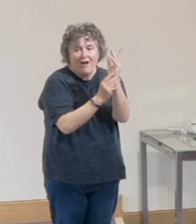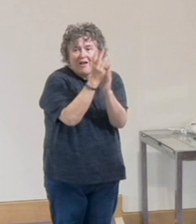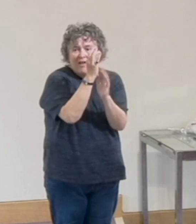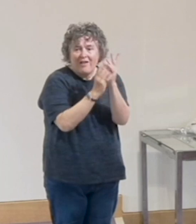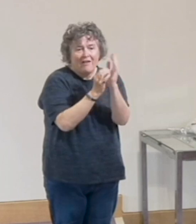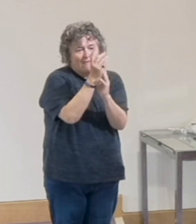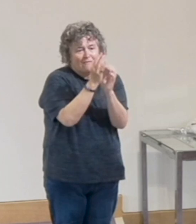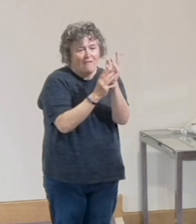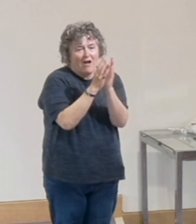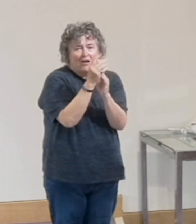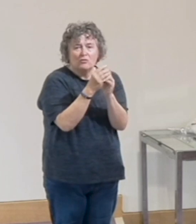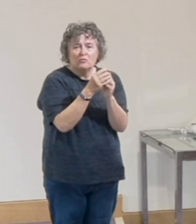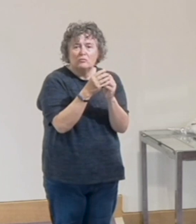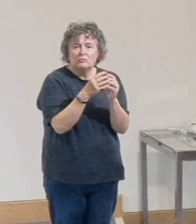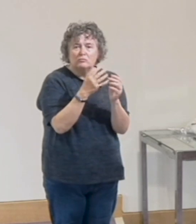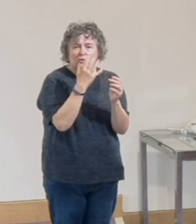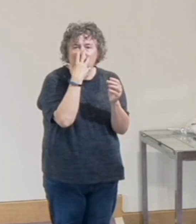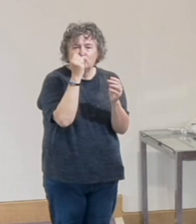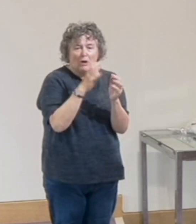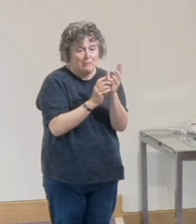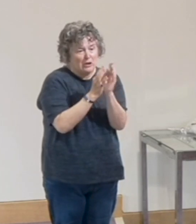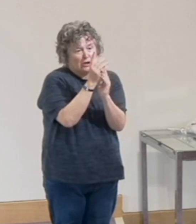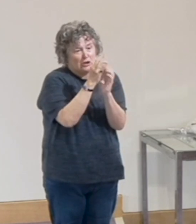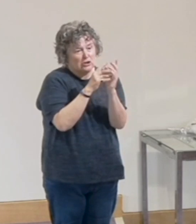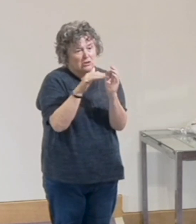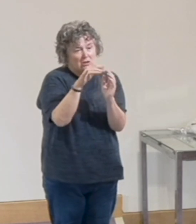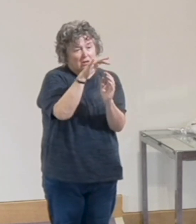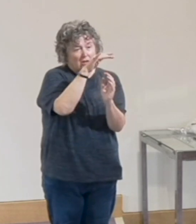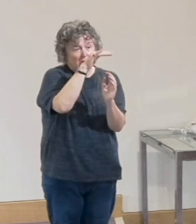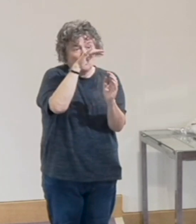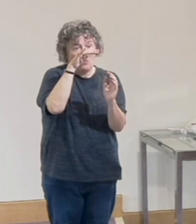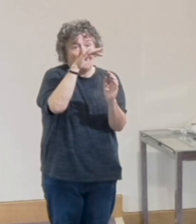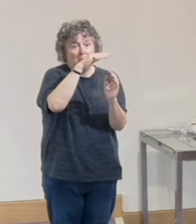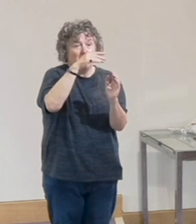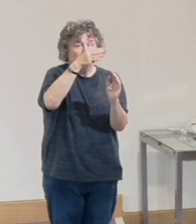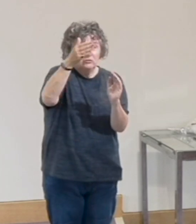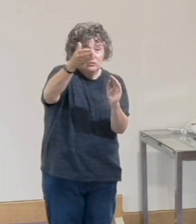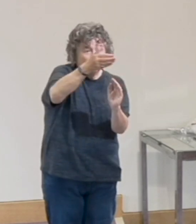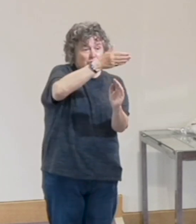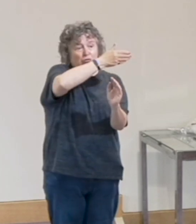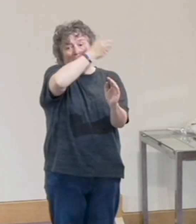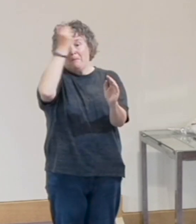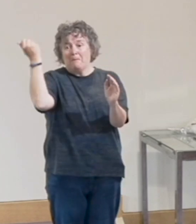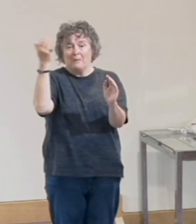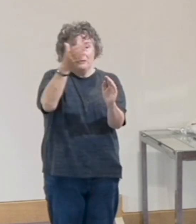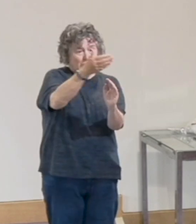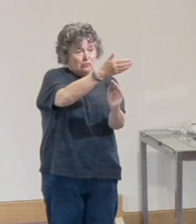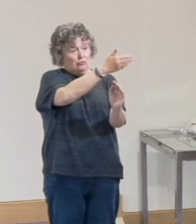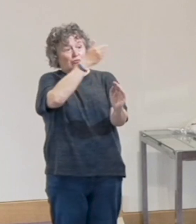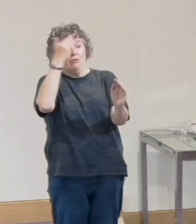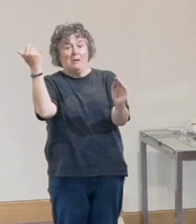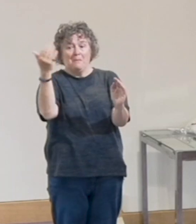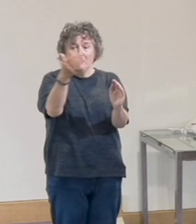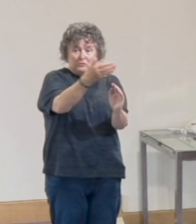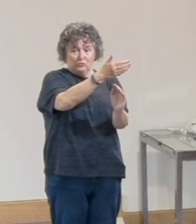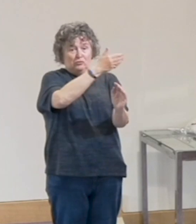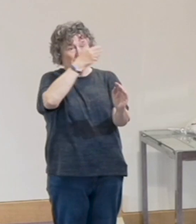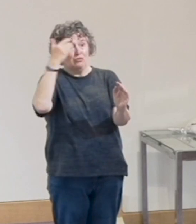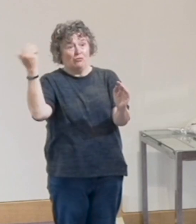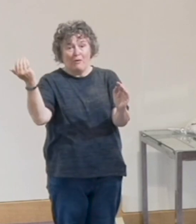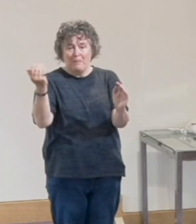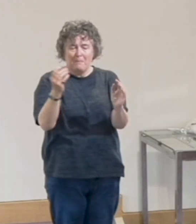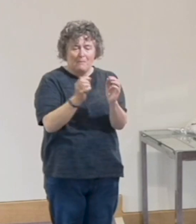life burns up the, burns the gold, it melts it, and then the muck, the dross,